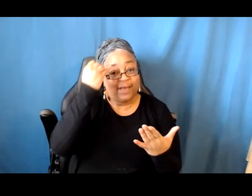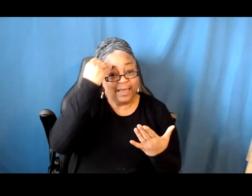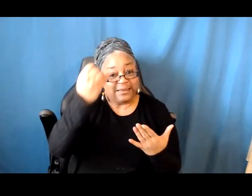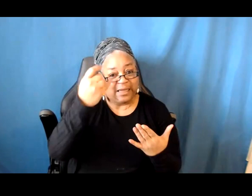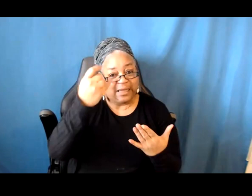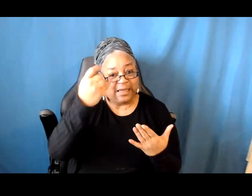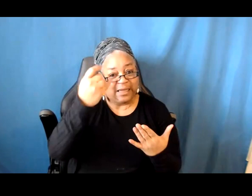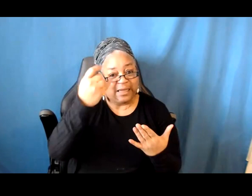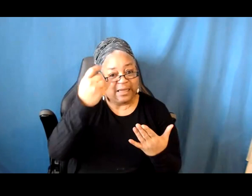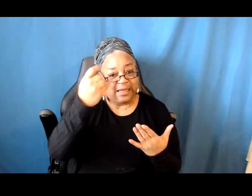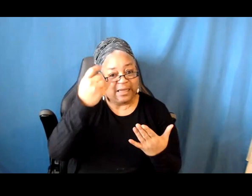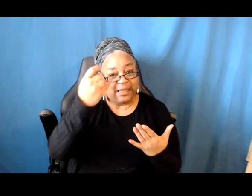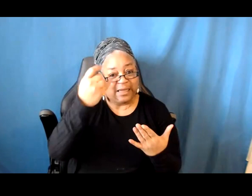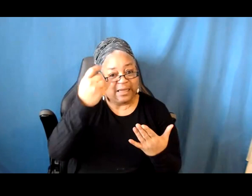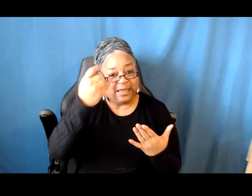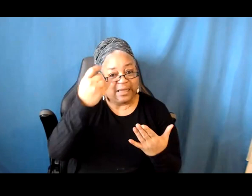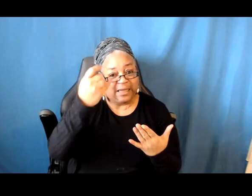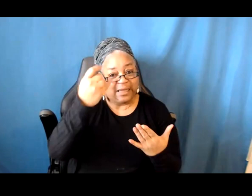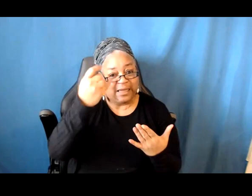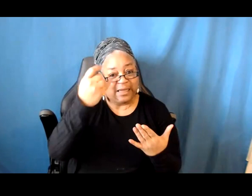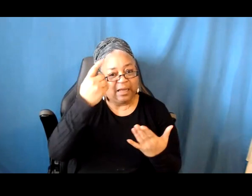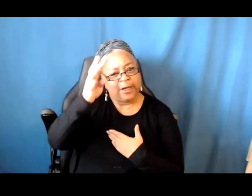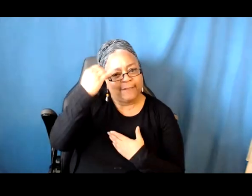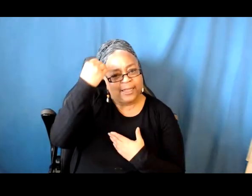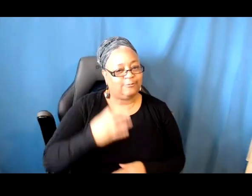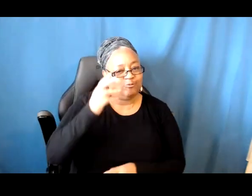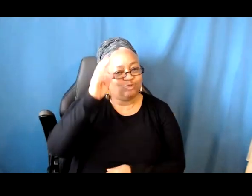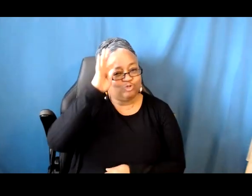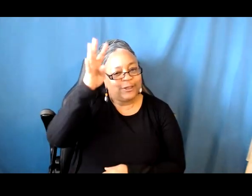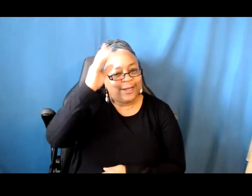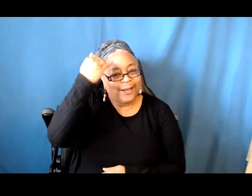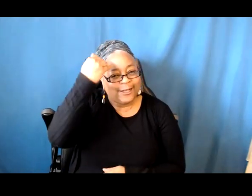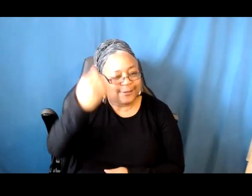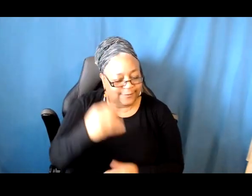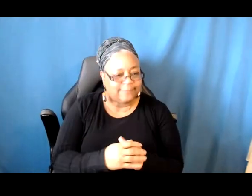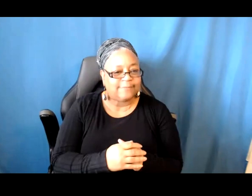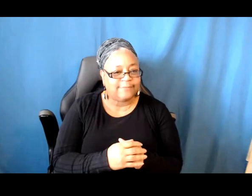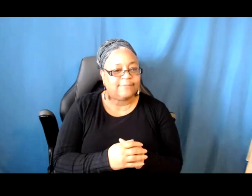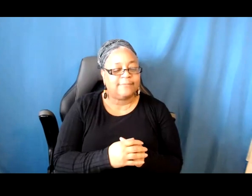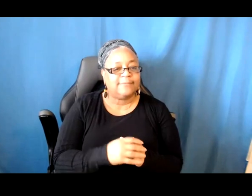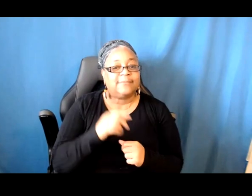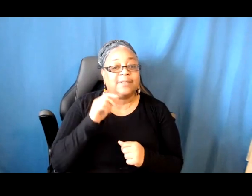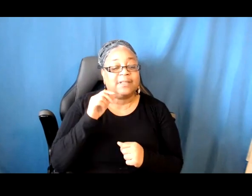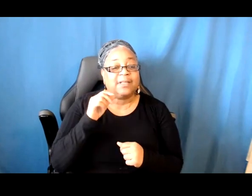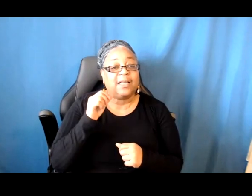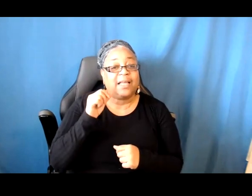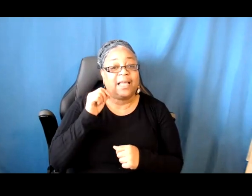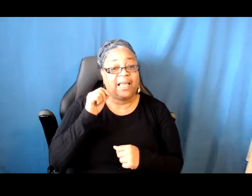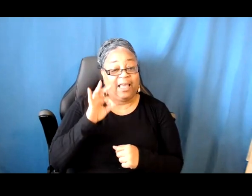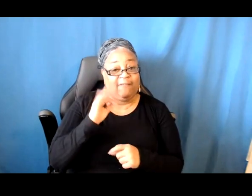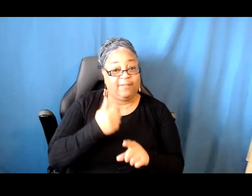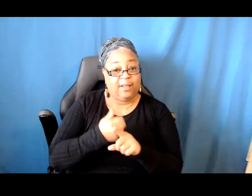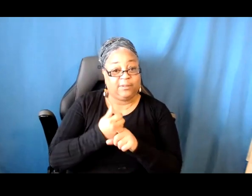initial applicant, are. If someone's a collaborator on your project, they cannot be applying as an individual artist